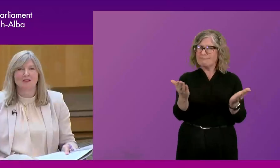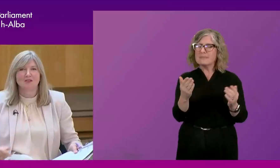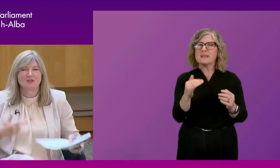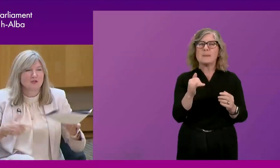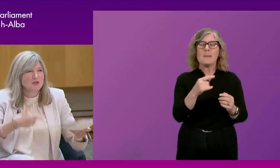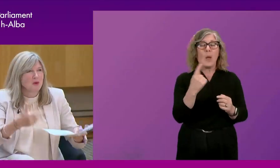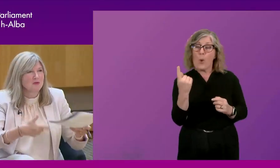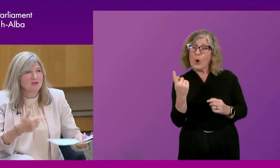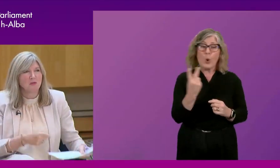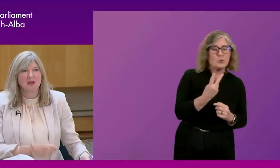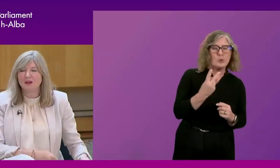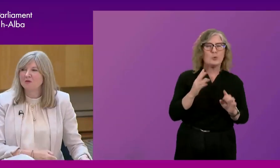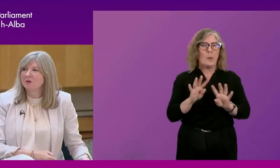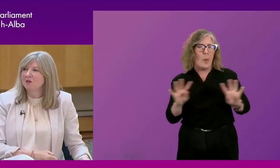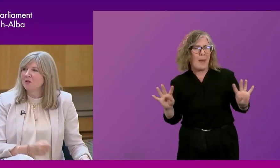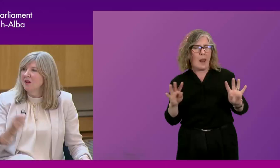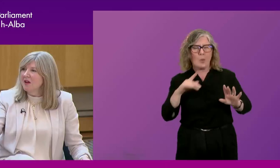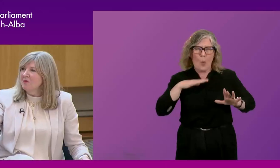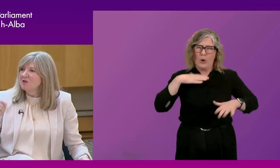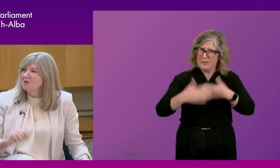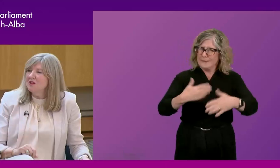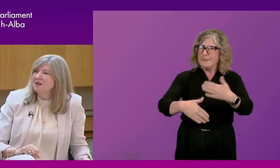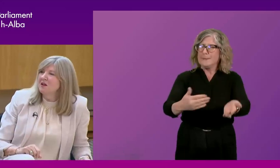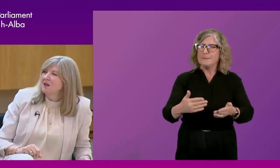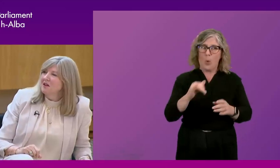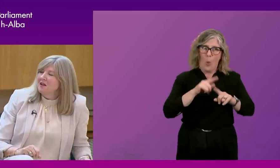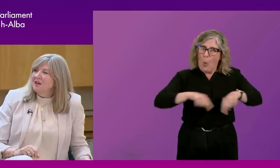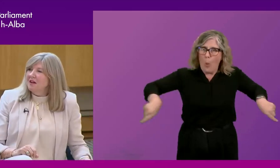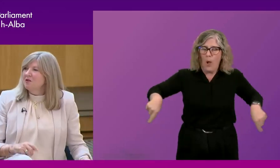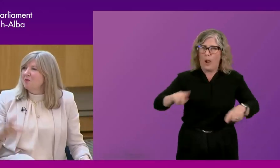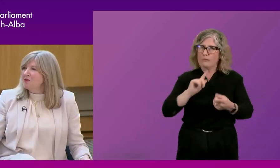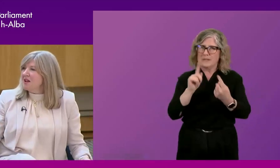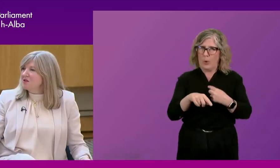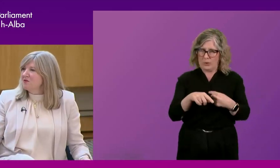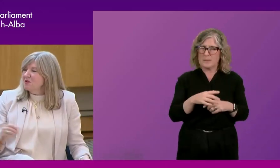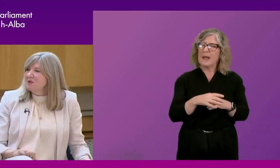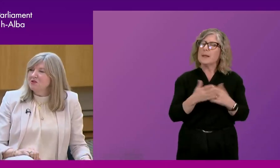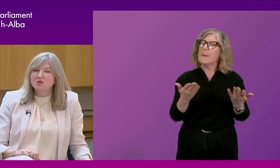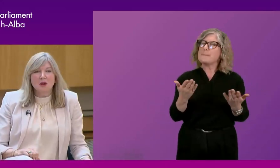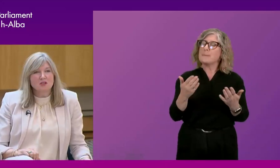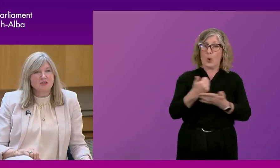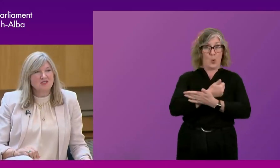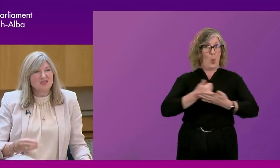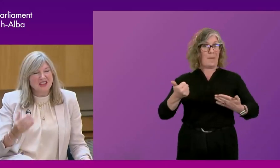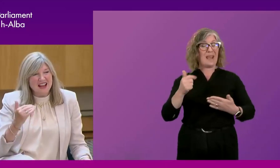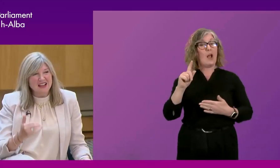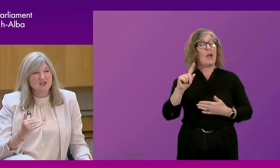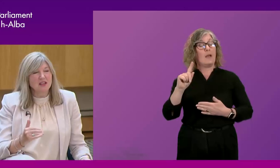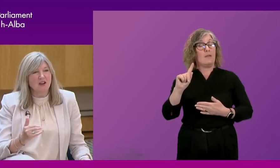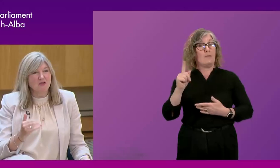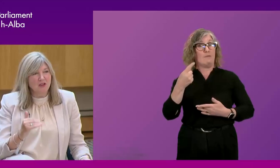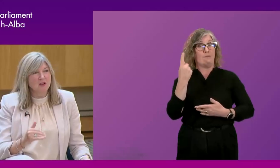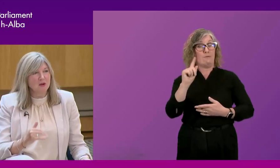panellists to respond so that we can get flowing along. I mean, I should say in a normal section of first minister's questions, there is